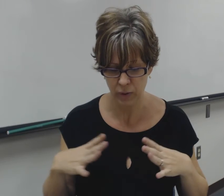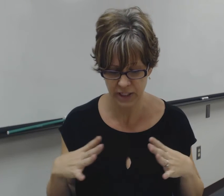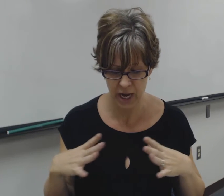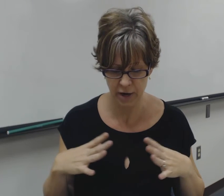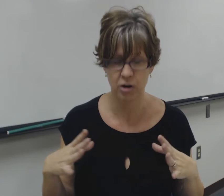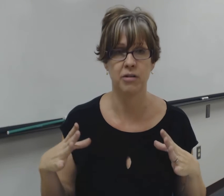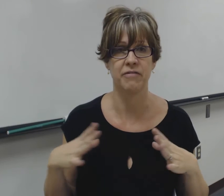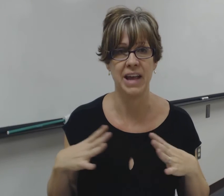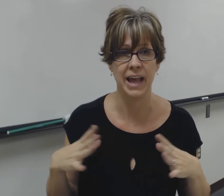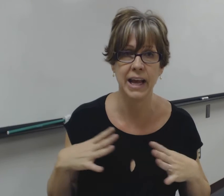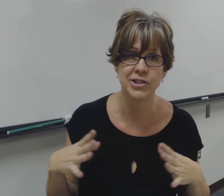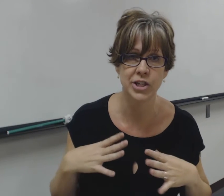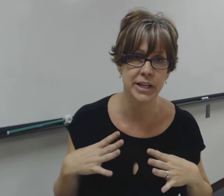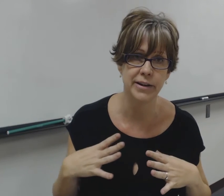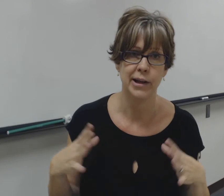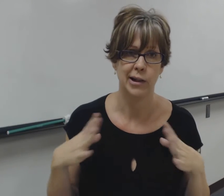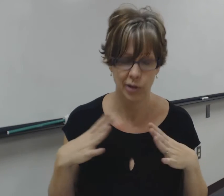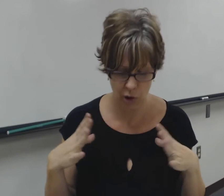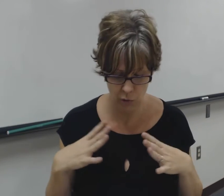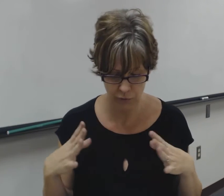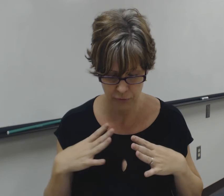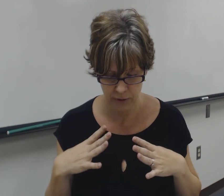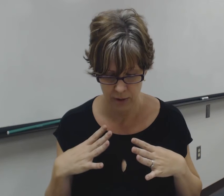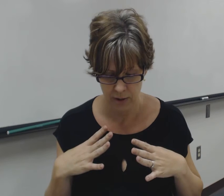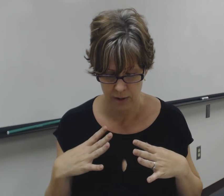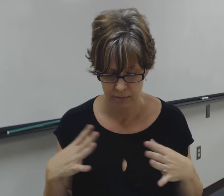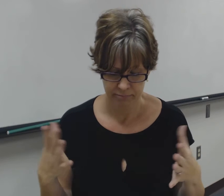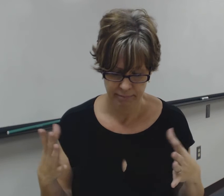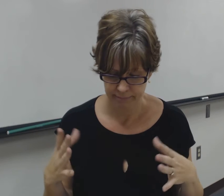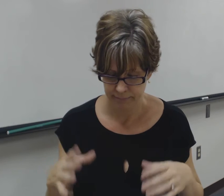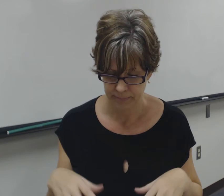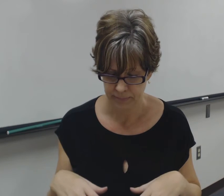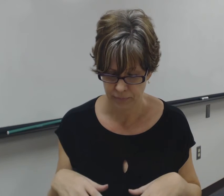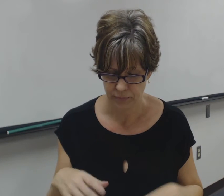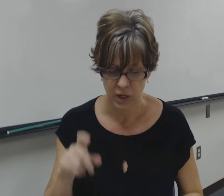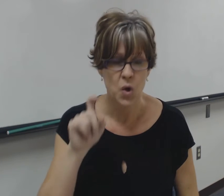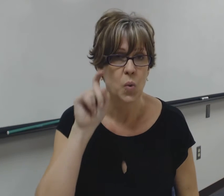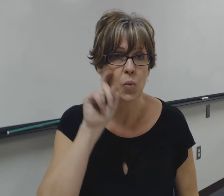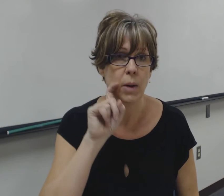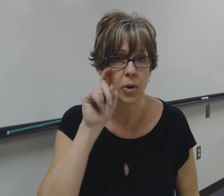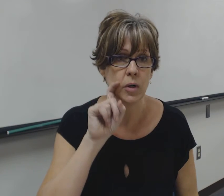retire vacation loaf rubber